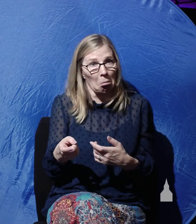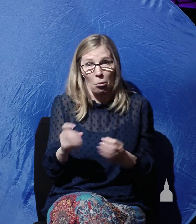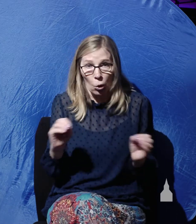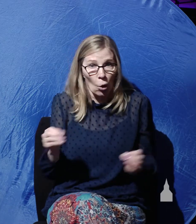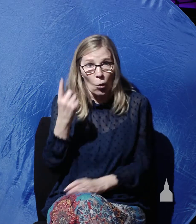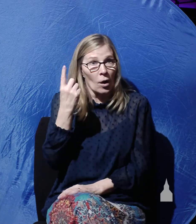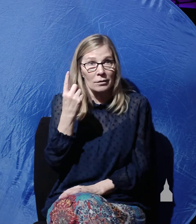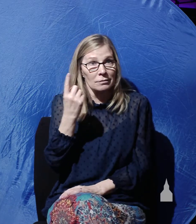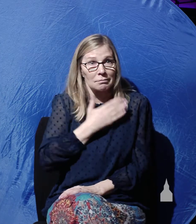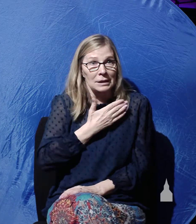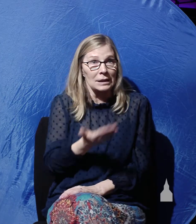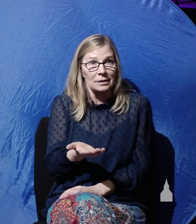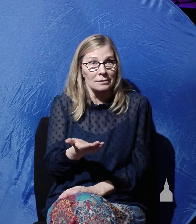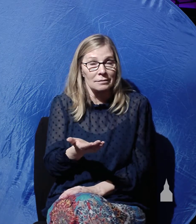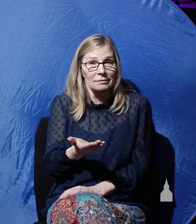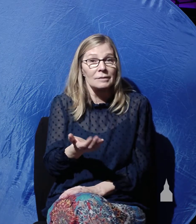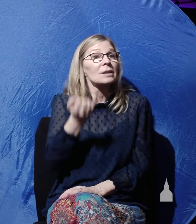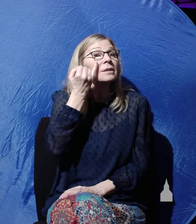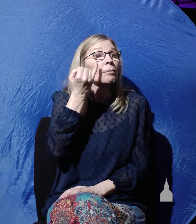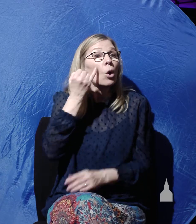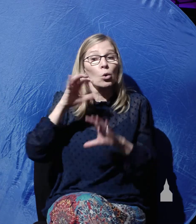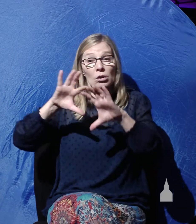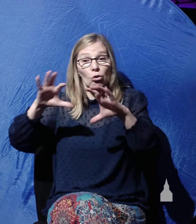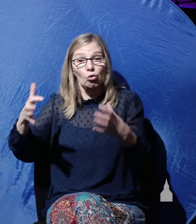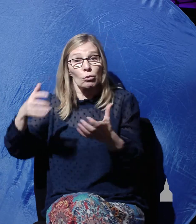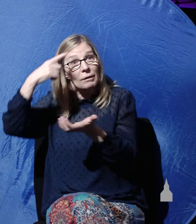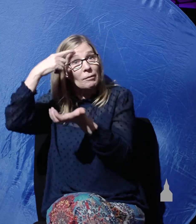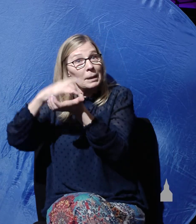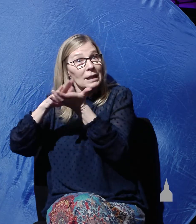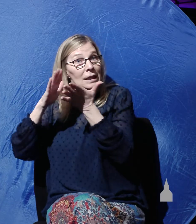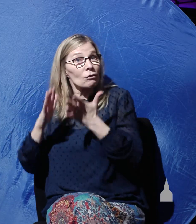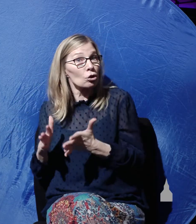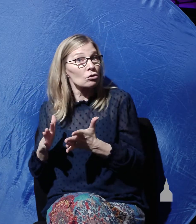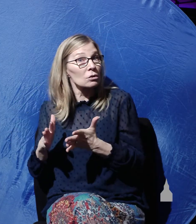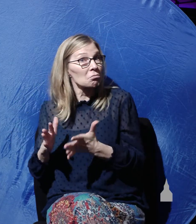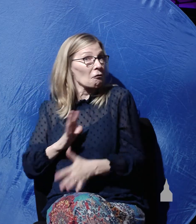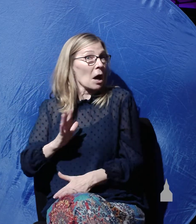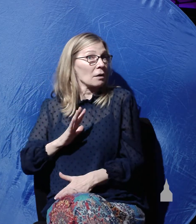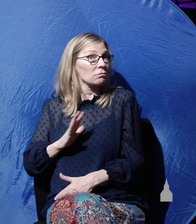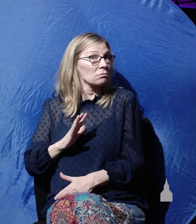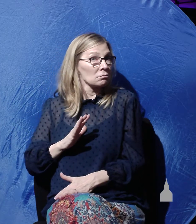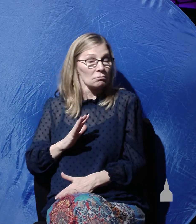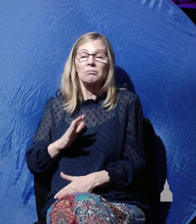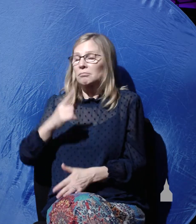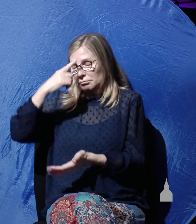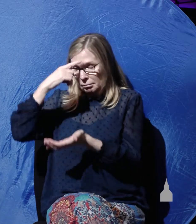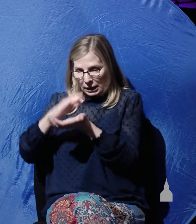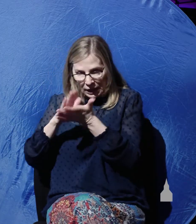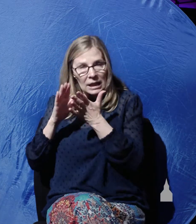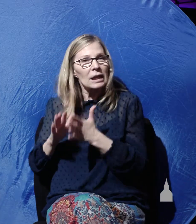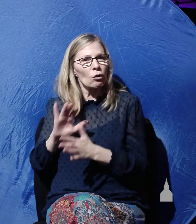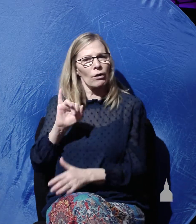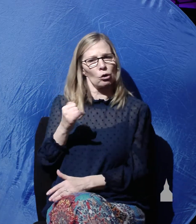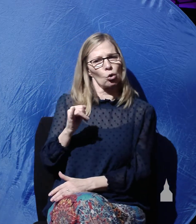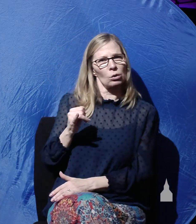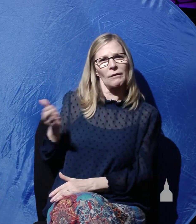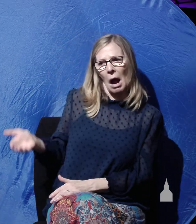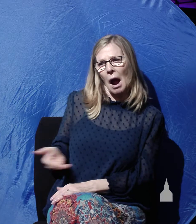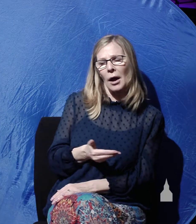And what if it was a group of believers? A group of believers in Jesus that Joseph enlisted. Not unbelievers, but maybe he got some